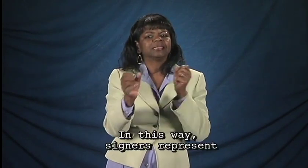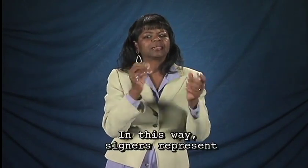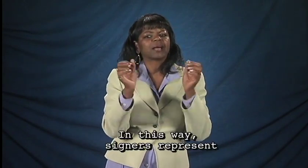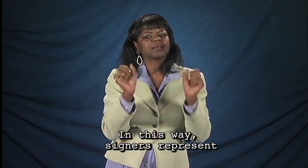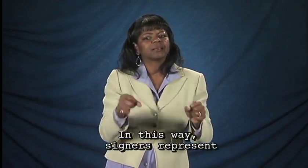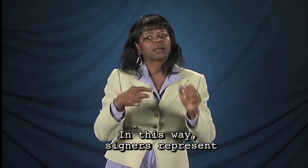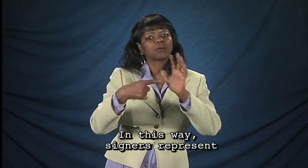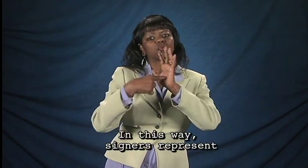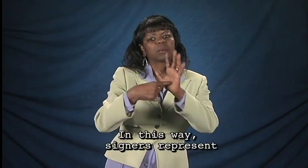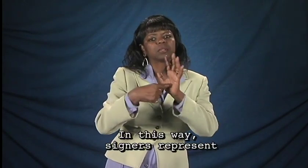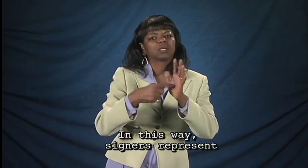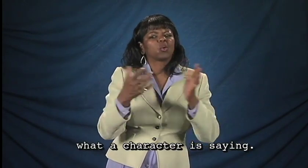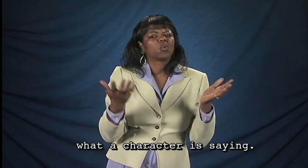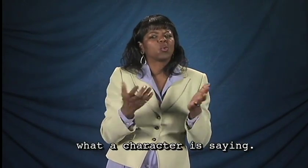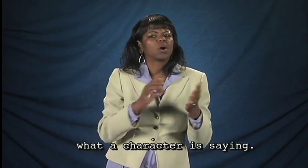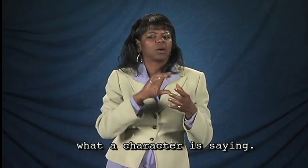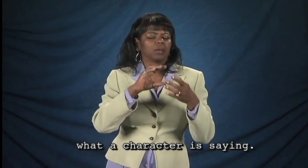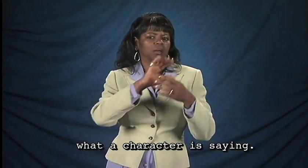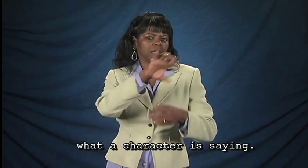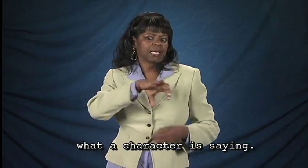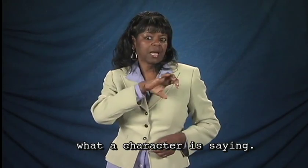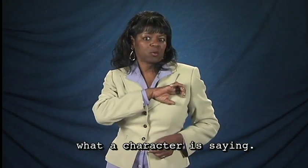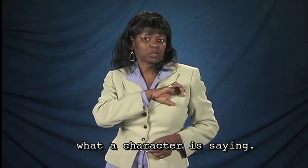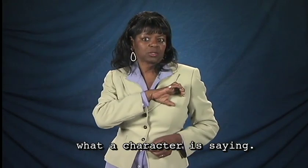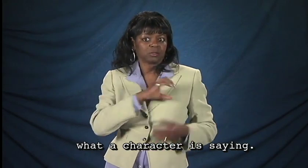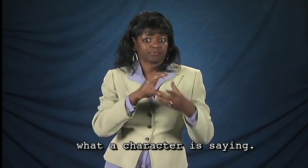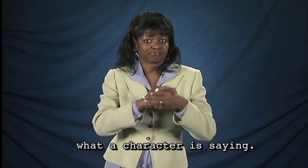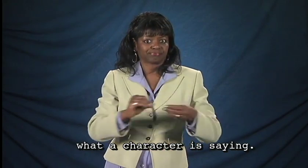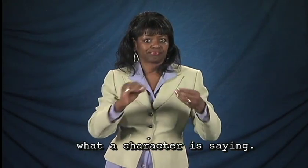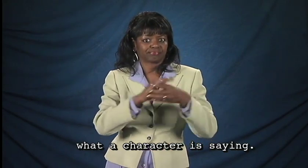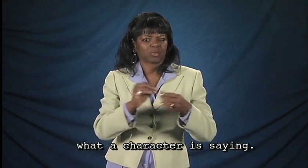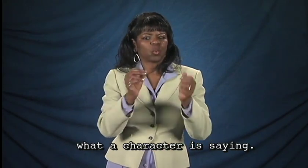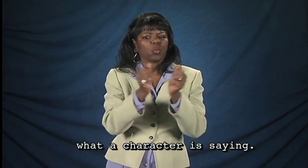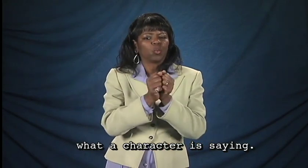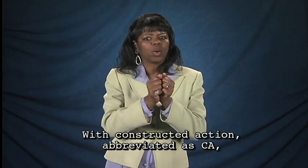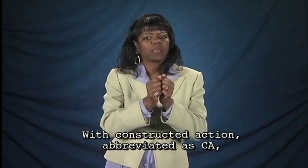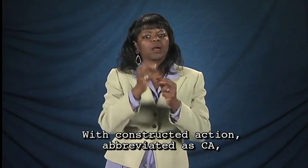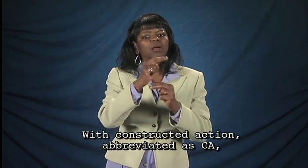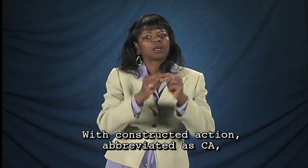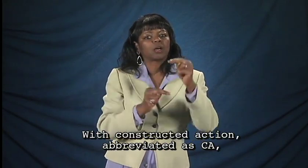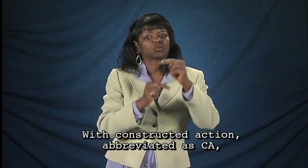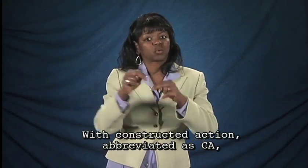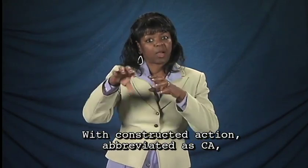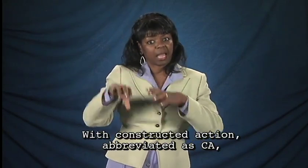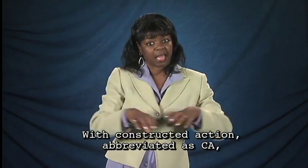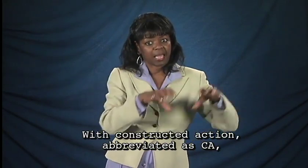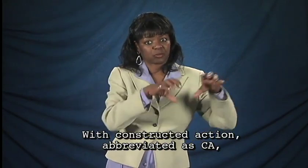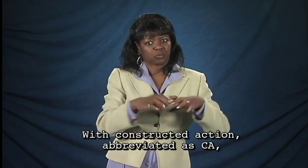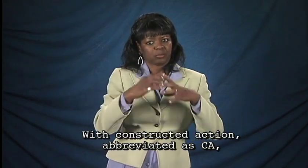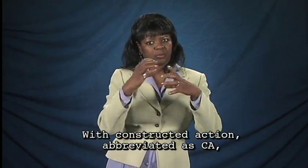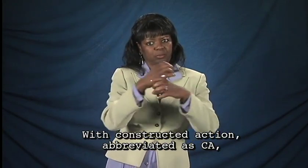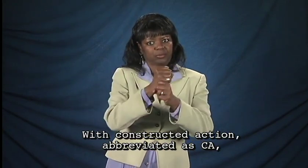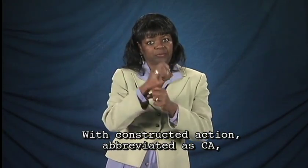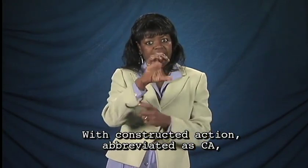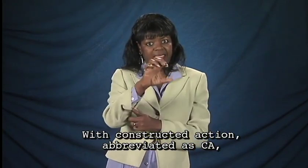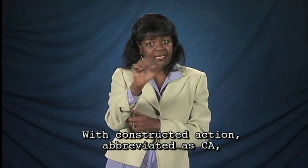In this way, signers represent what a character is saying. With constructed action, abbreviated